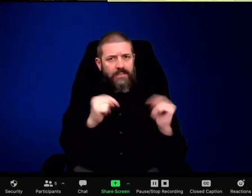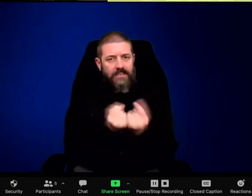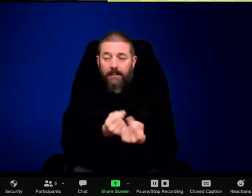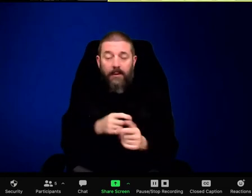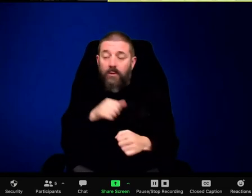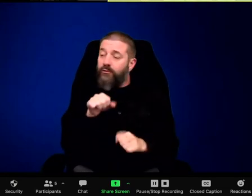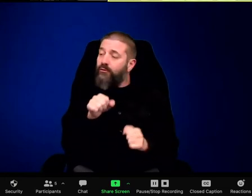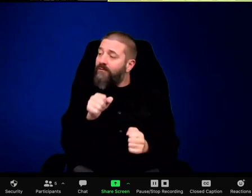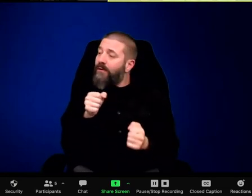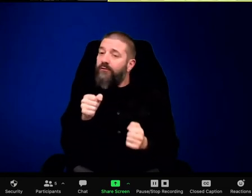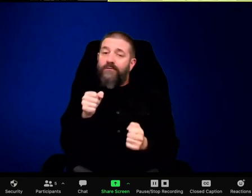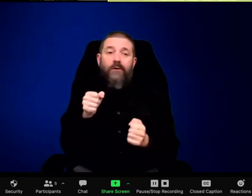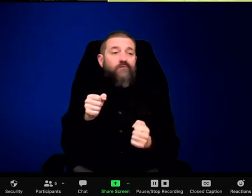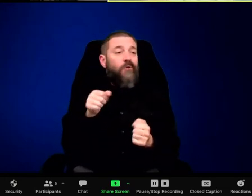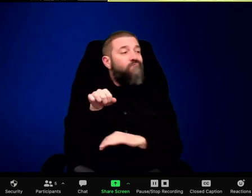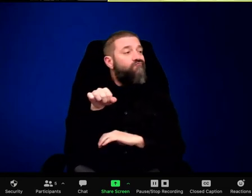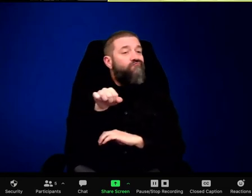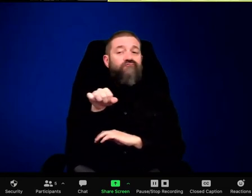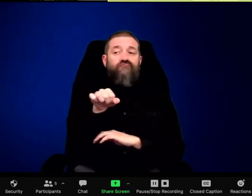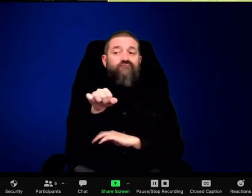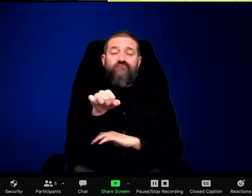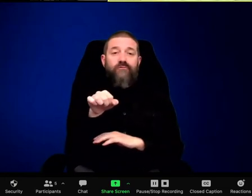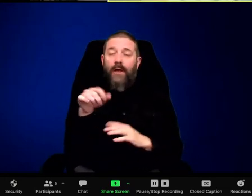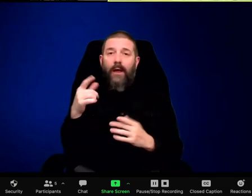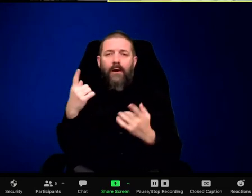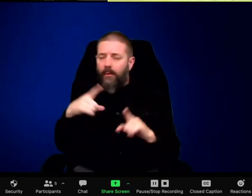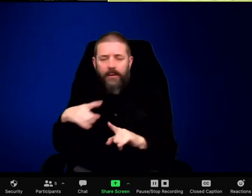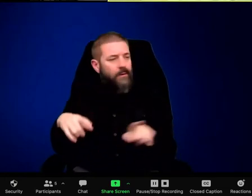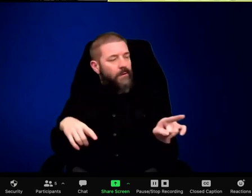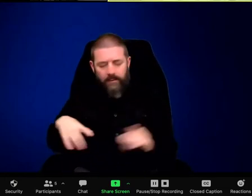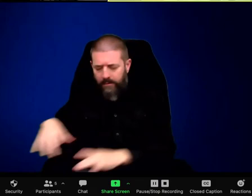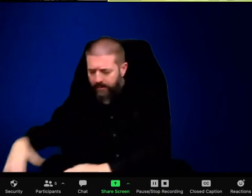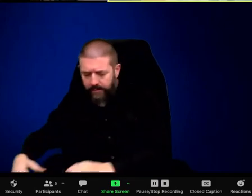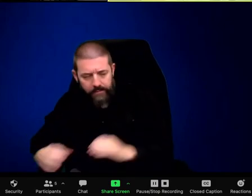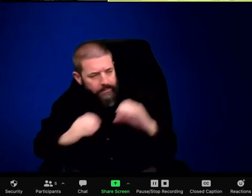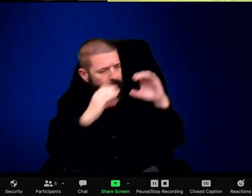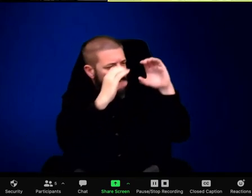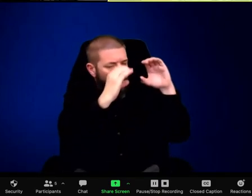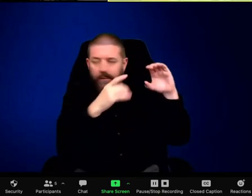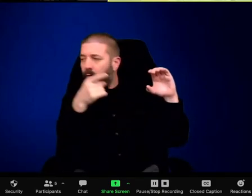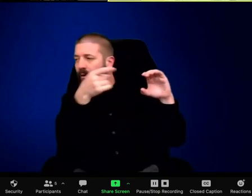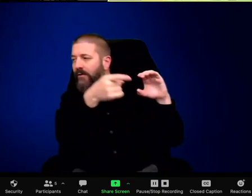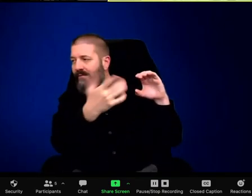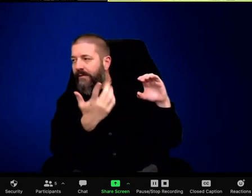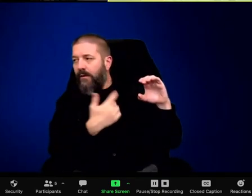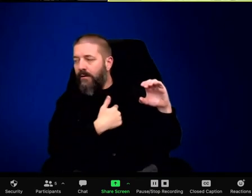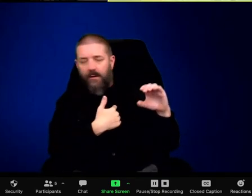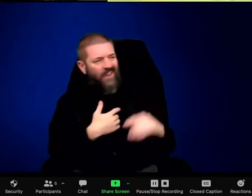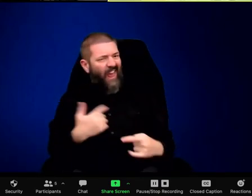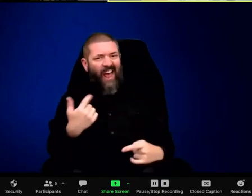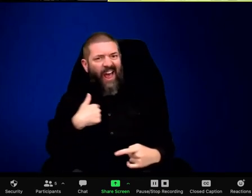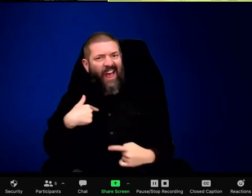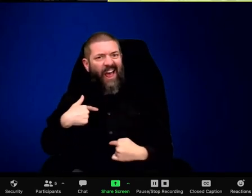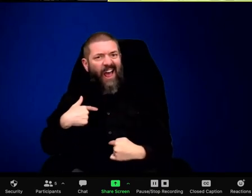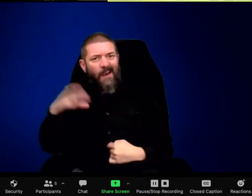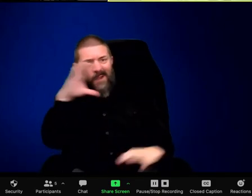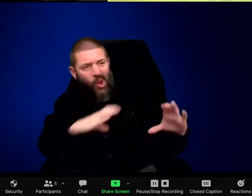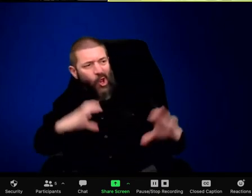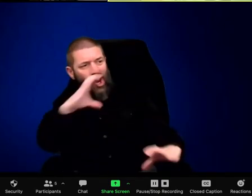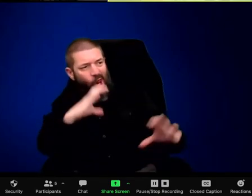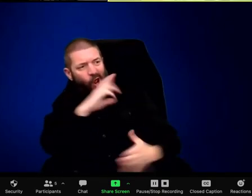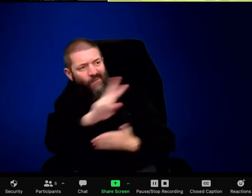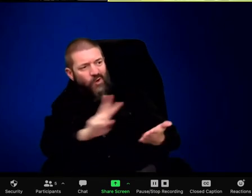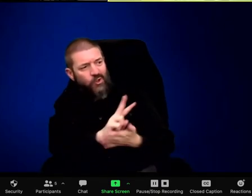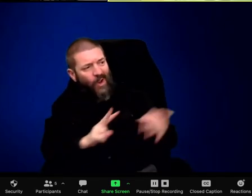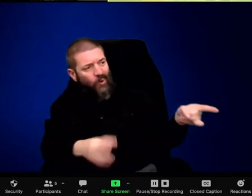she tried to be understanding about what her husband was like. And I'm not sure how this happened, but somehow they